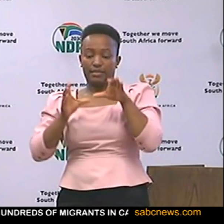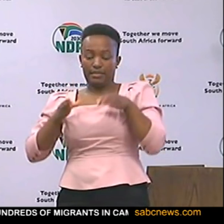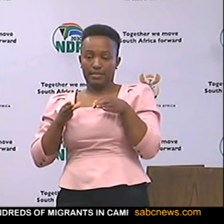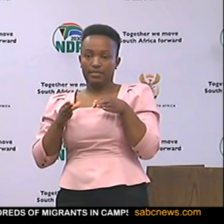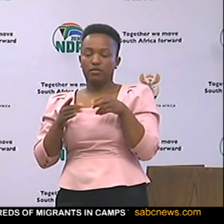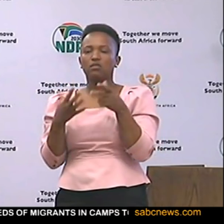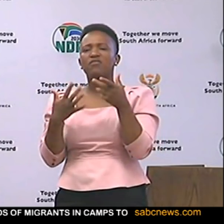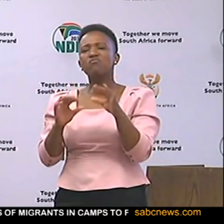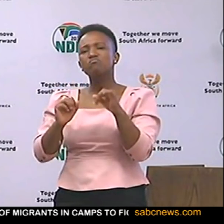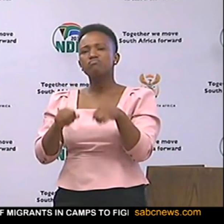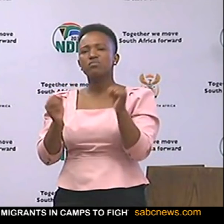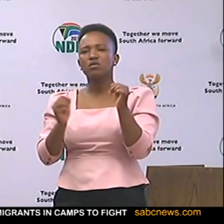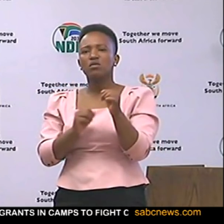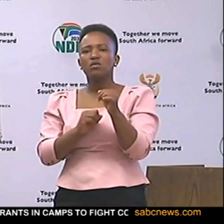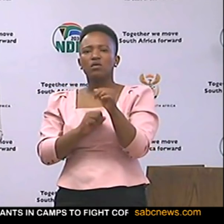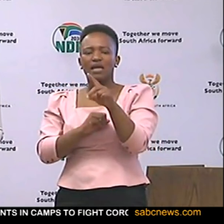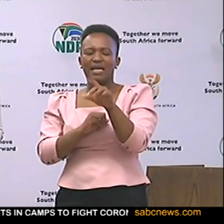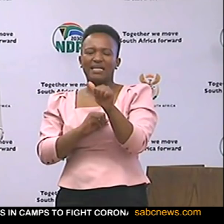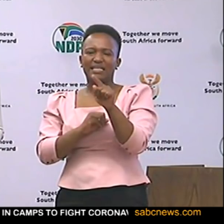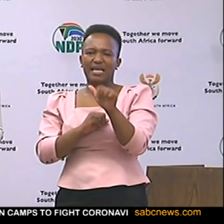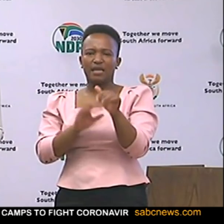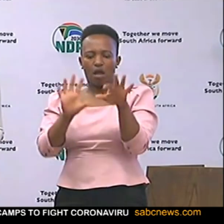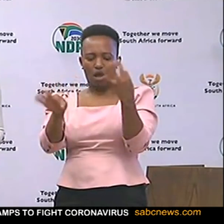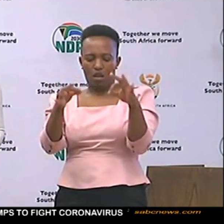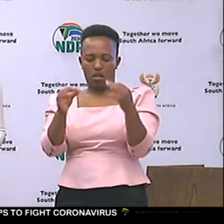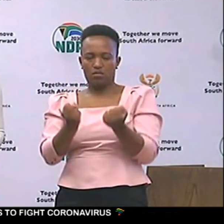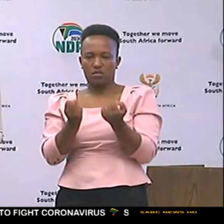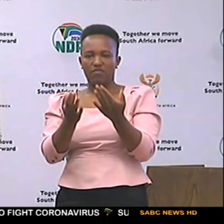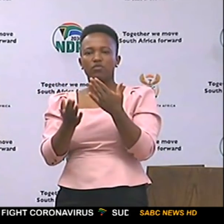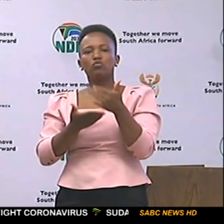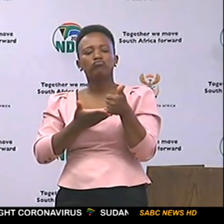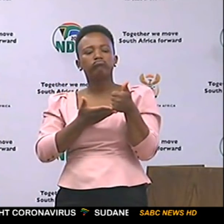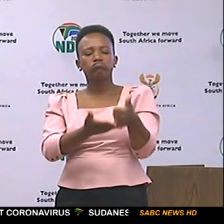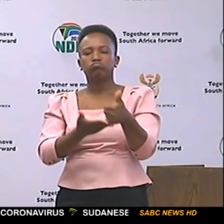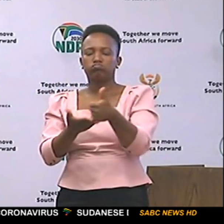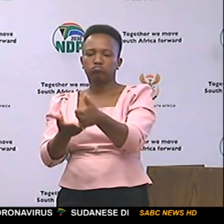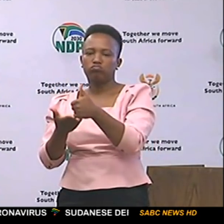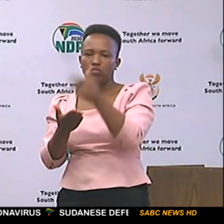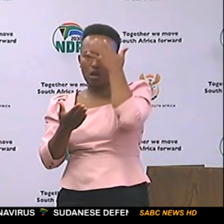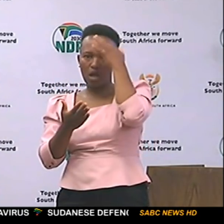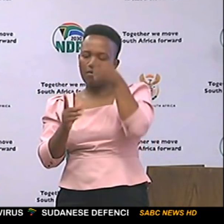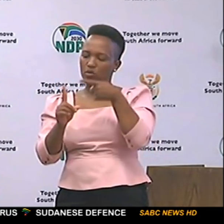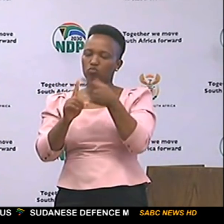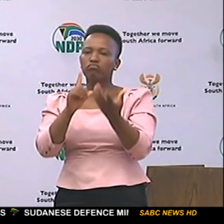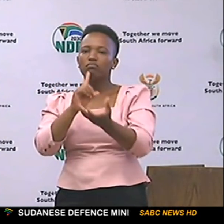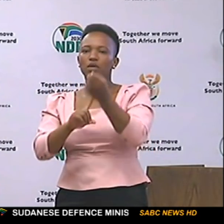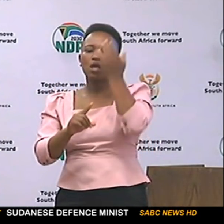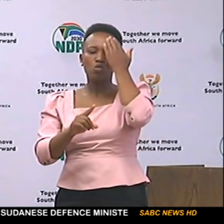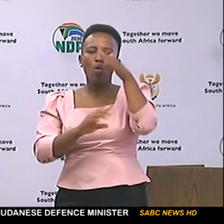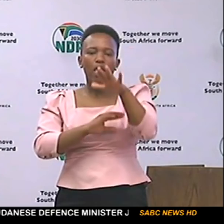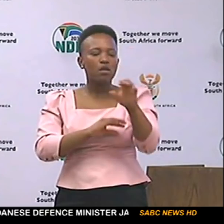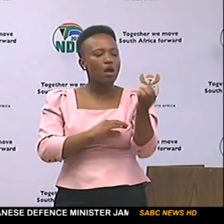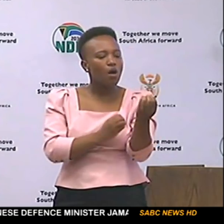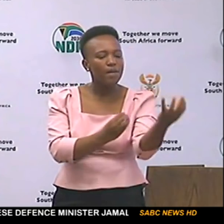to provide data analytics services in order to help government achieve this that we're talking about.